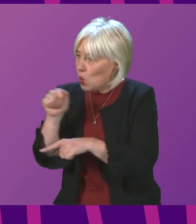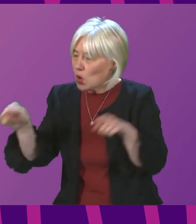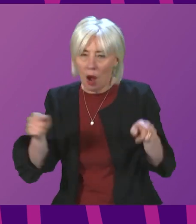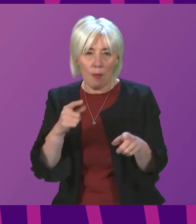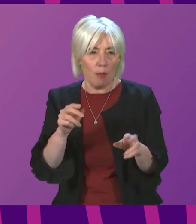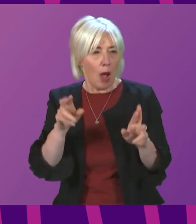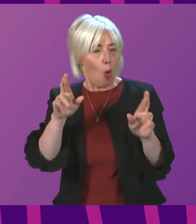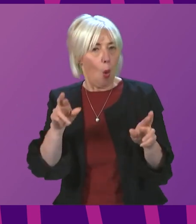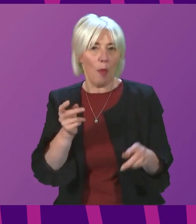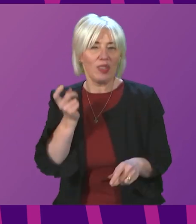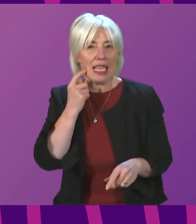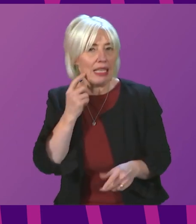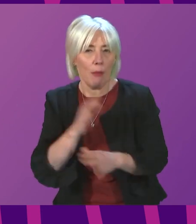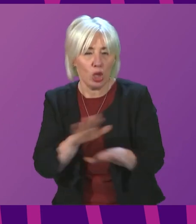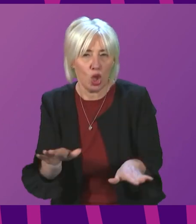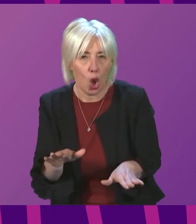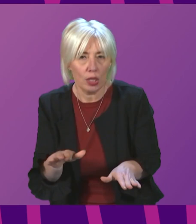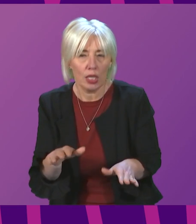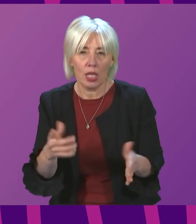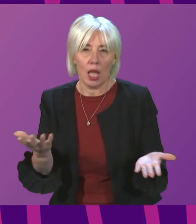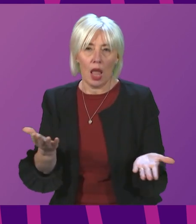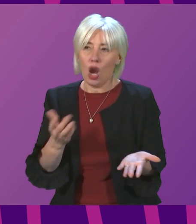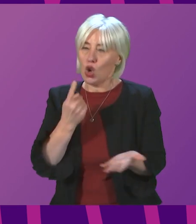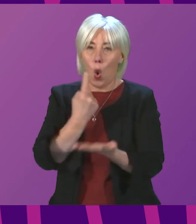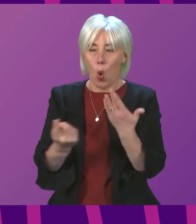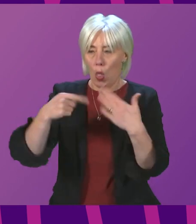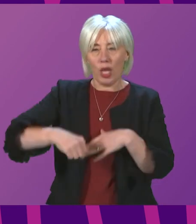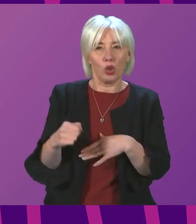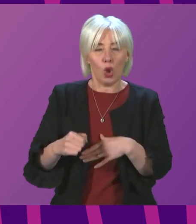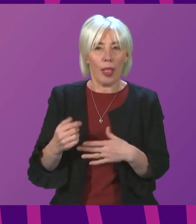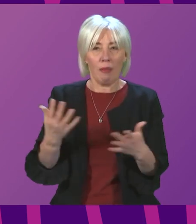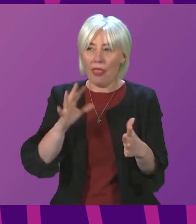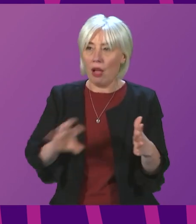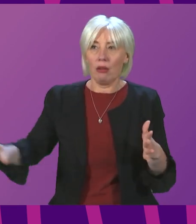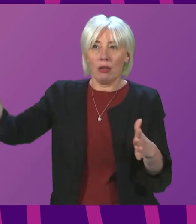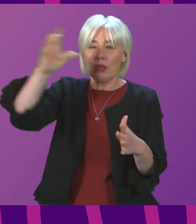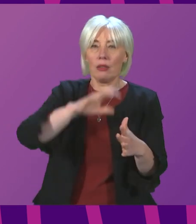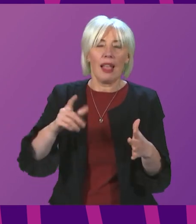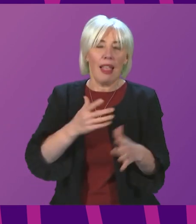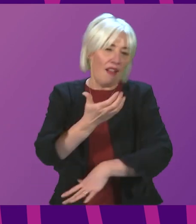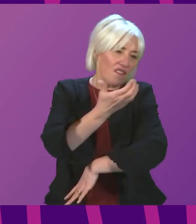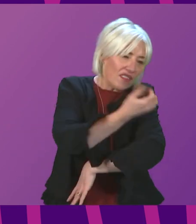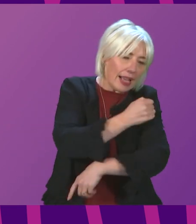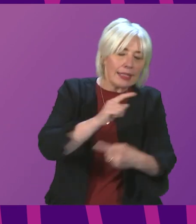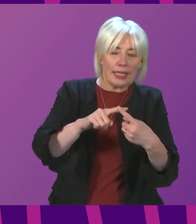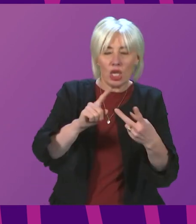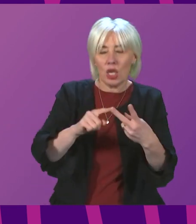seeing right now, not just in Scotland, but I would suggest in many other countries as well, is that it's a combination of vaccination, behavioural response